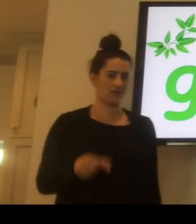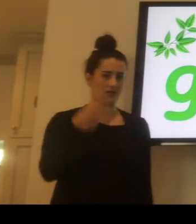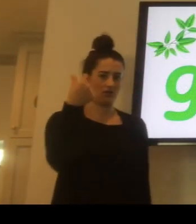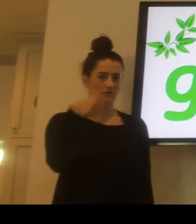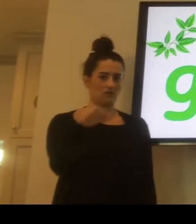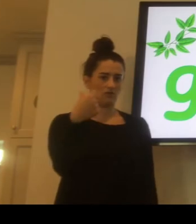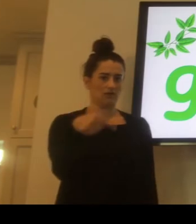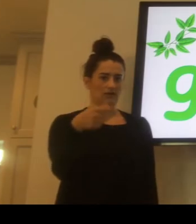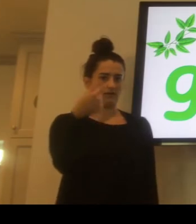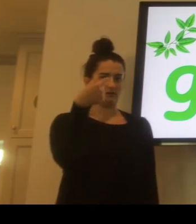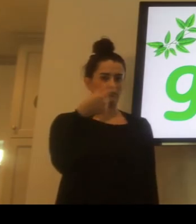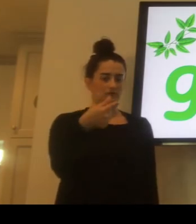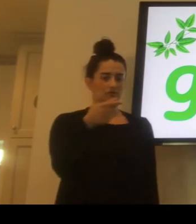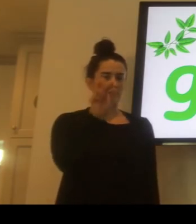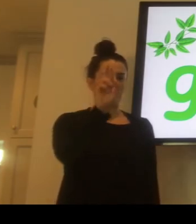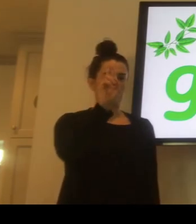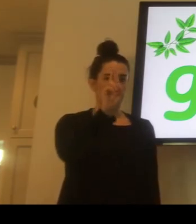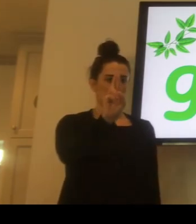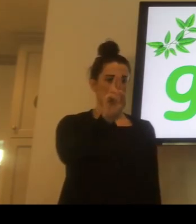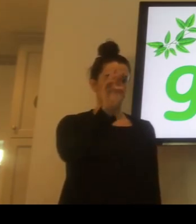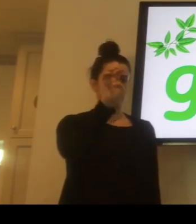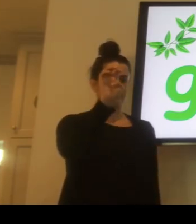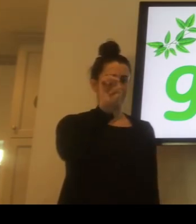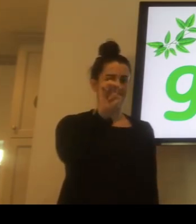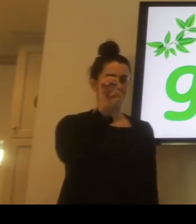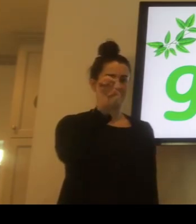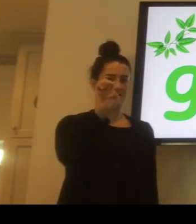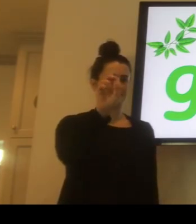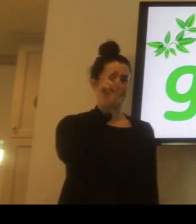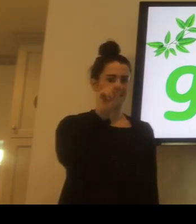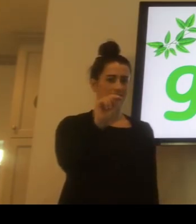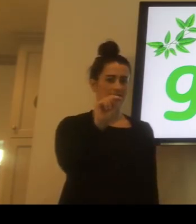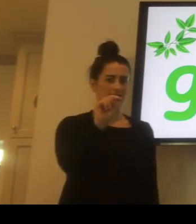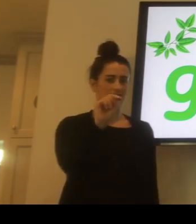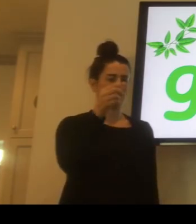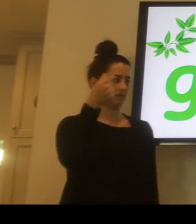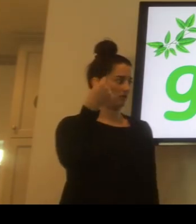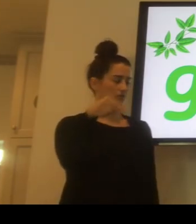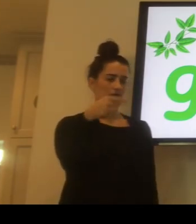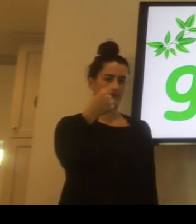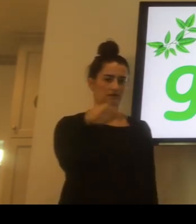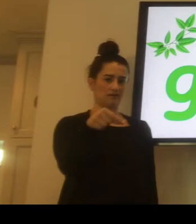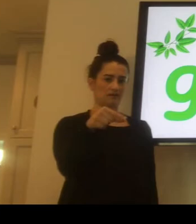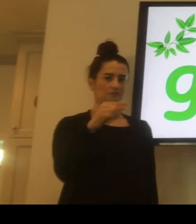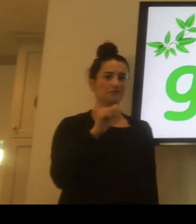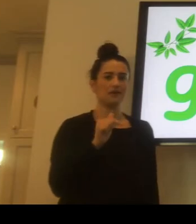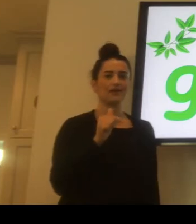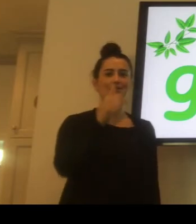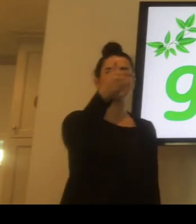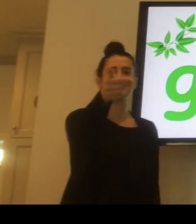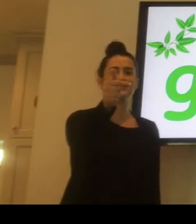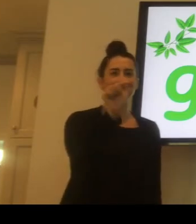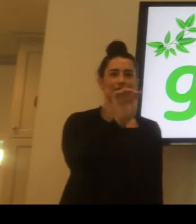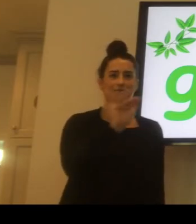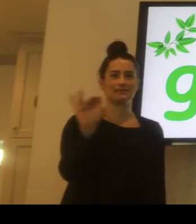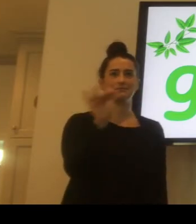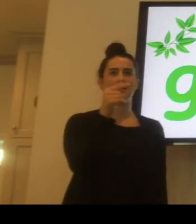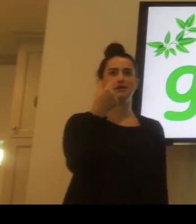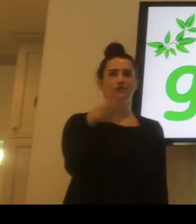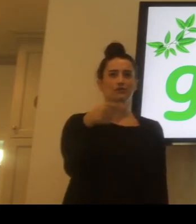Green. G-R-E-E-N. Green. Your turn. Spell